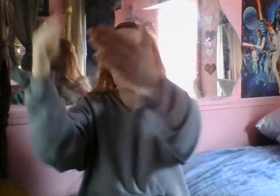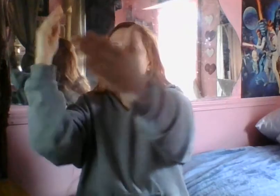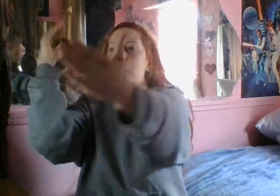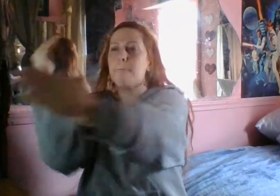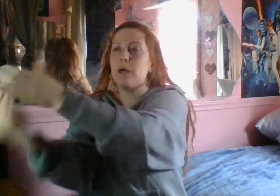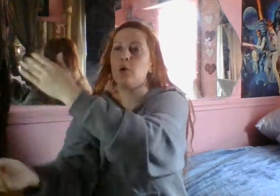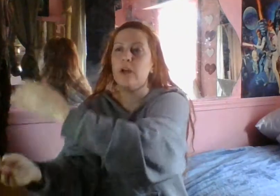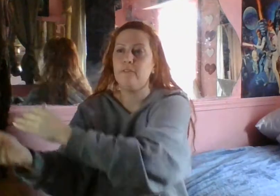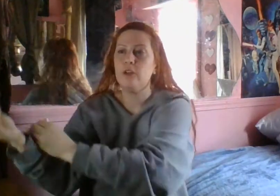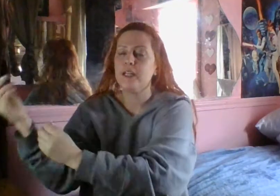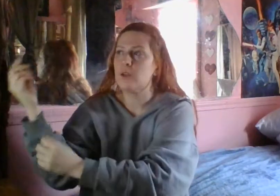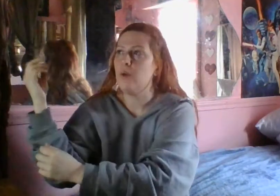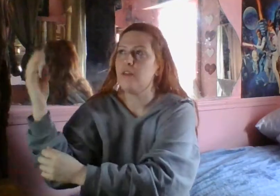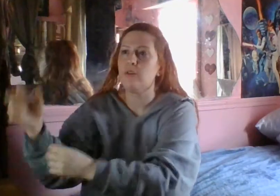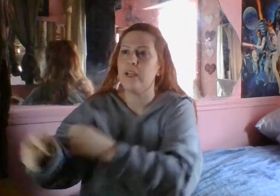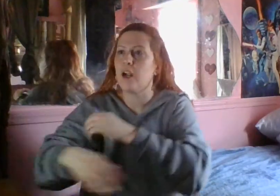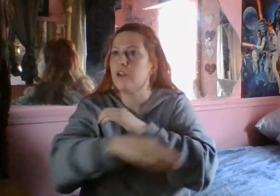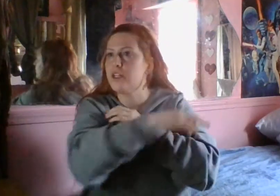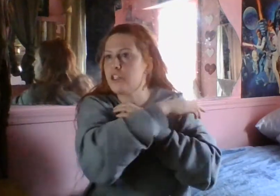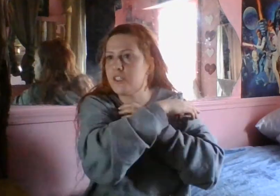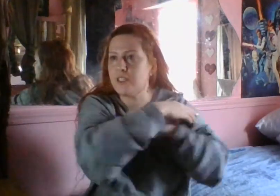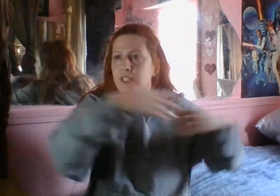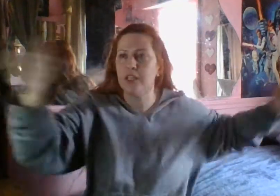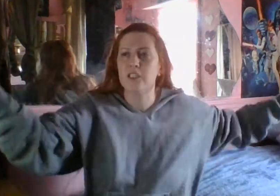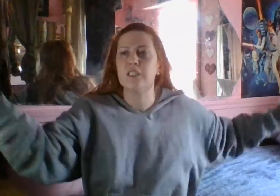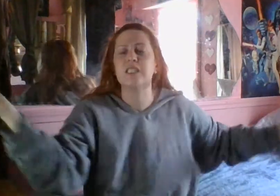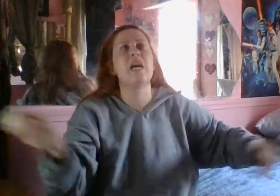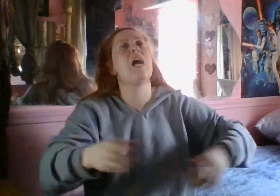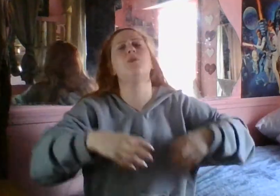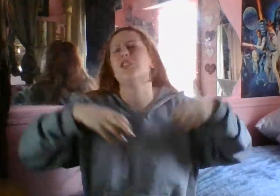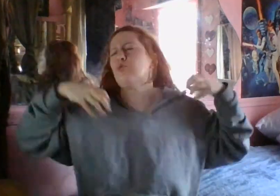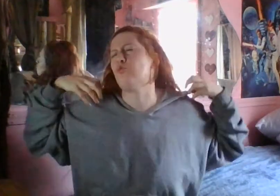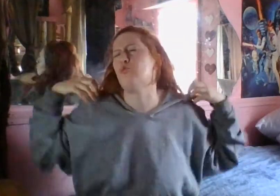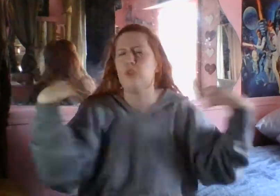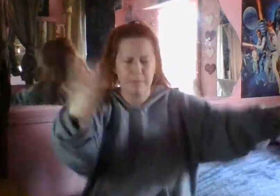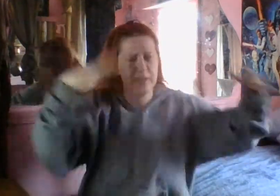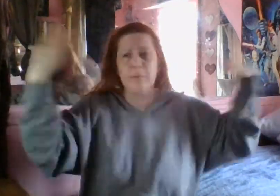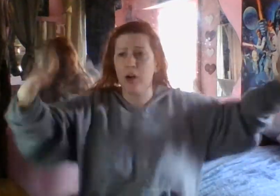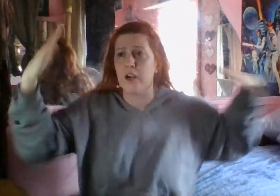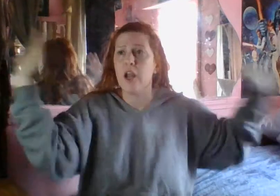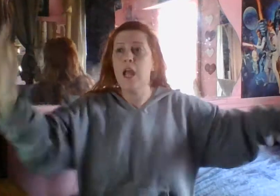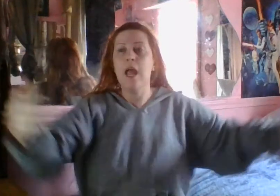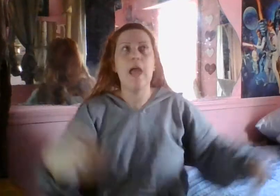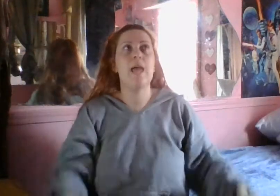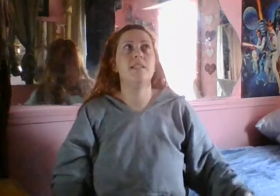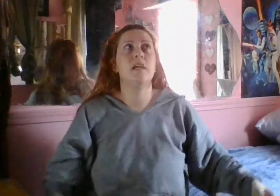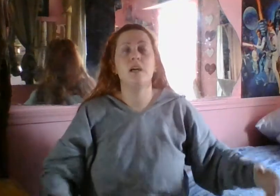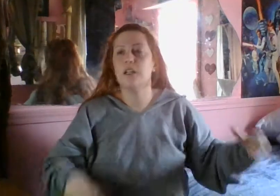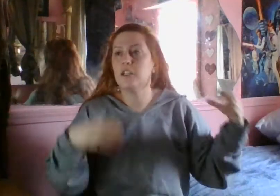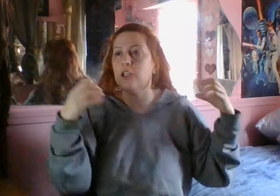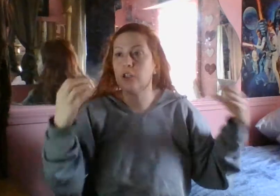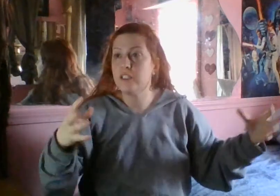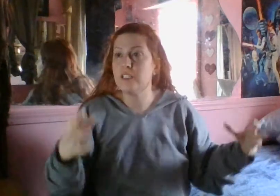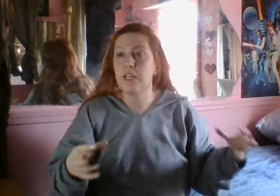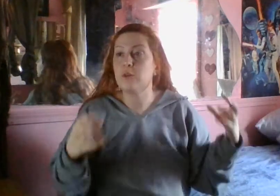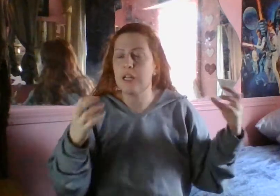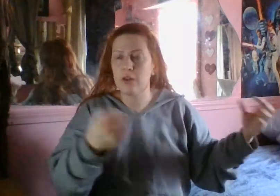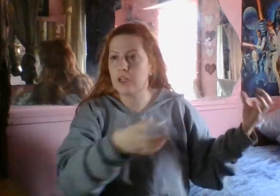if you look at the weather radar, you can just see the sky was just ripped apart. And, uh, it could, it, it